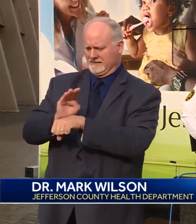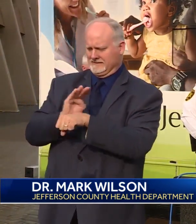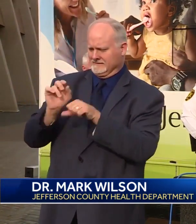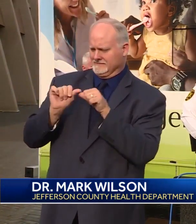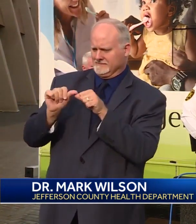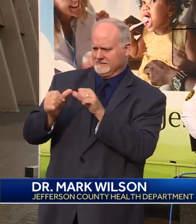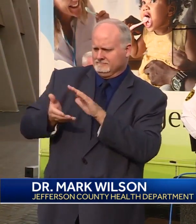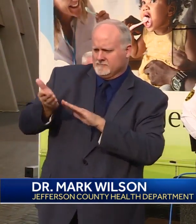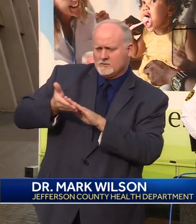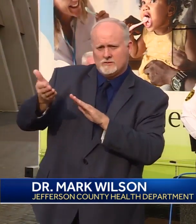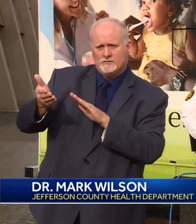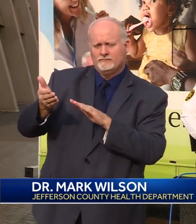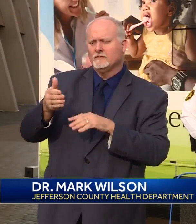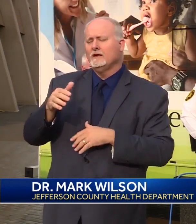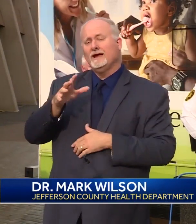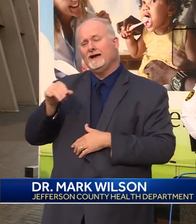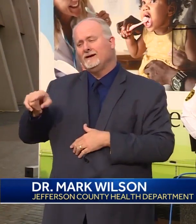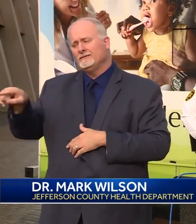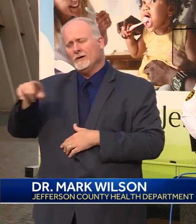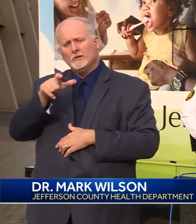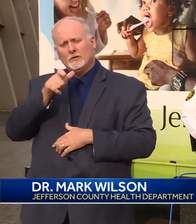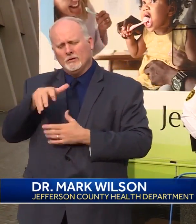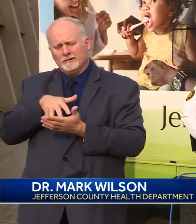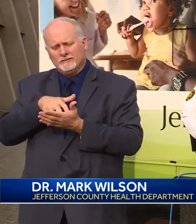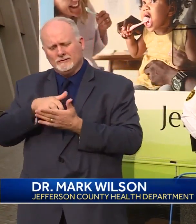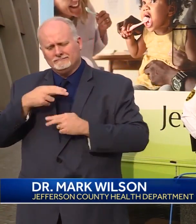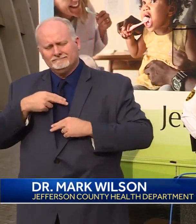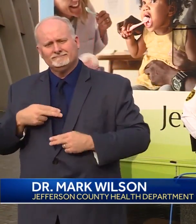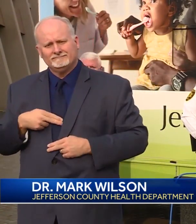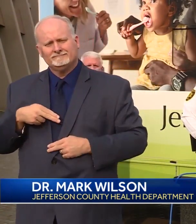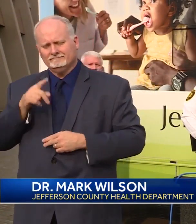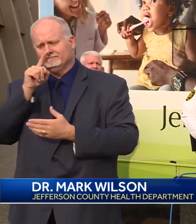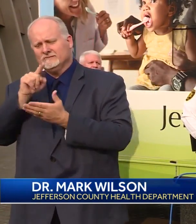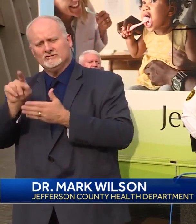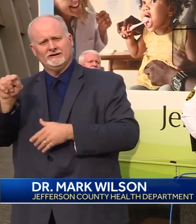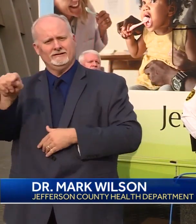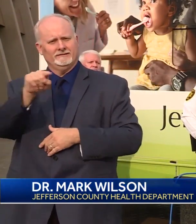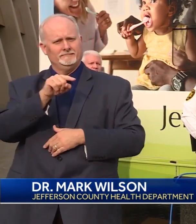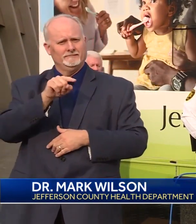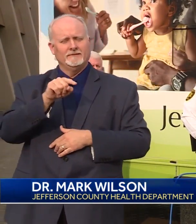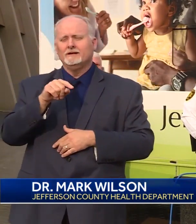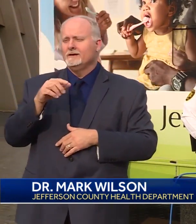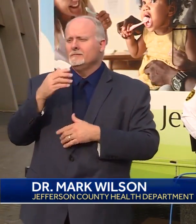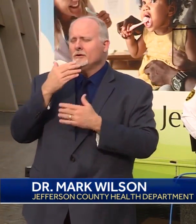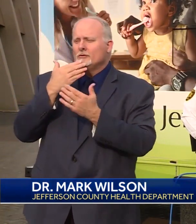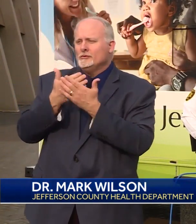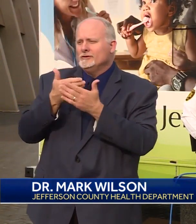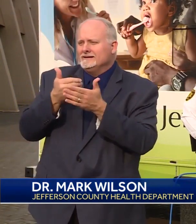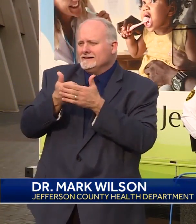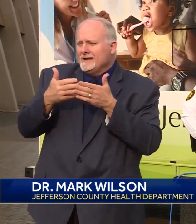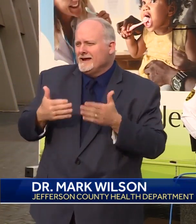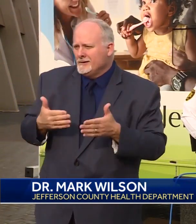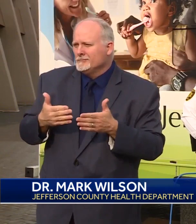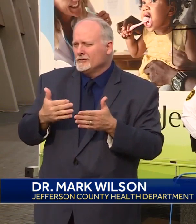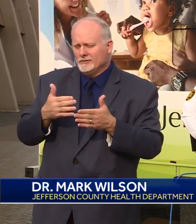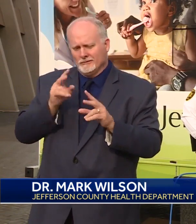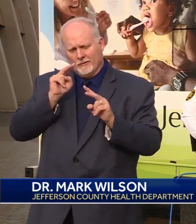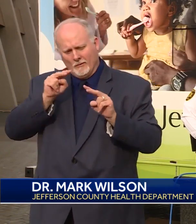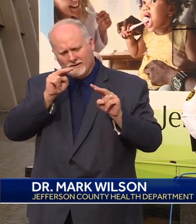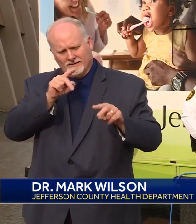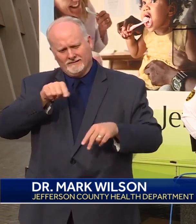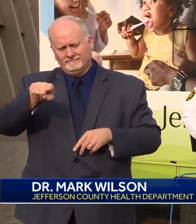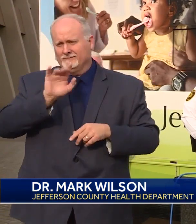alive, help check on those who are more vulnerable. I'm asking everybody to be a good neighbor and watch out for your neighbors.